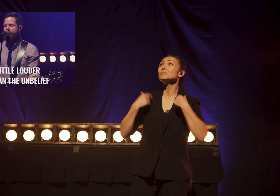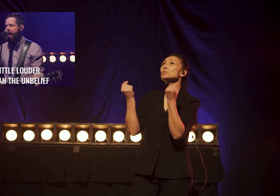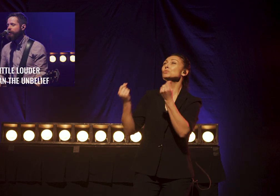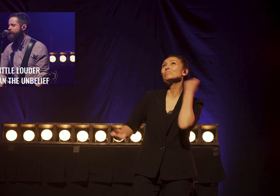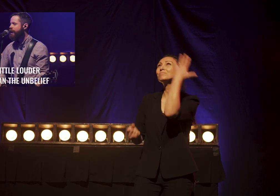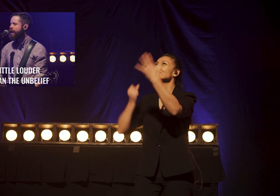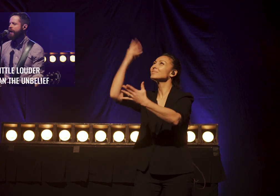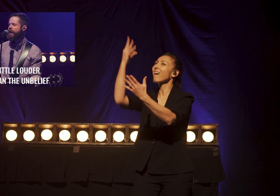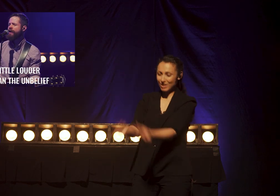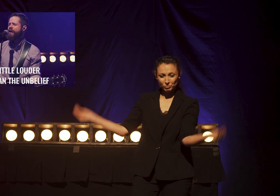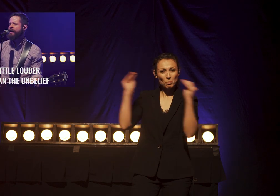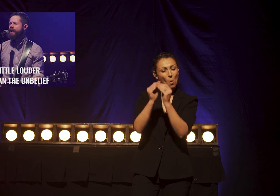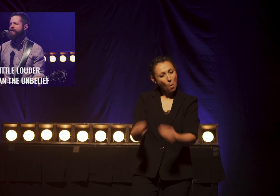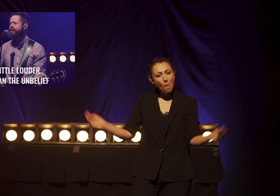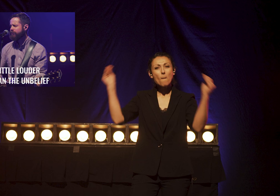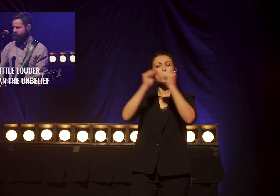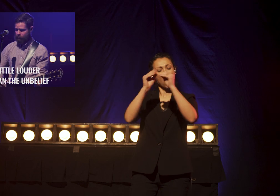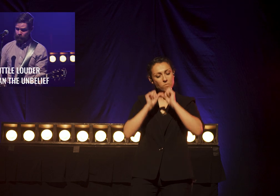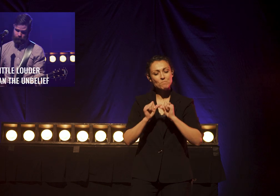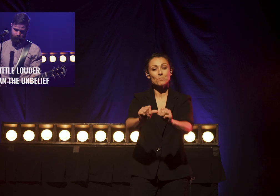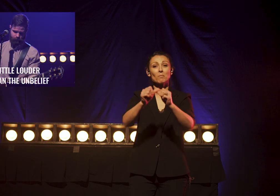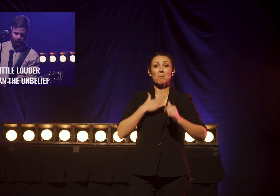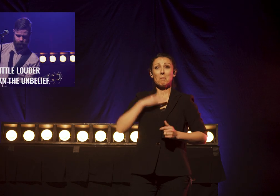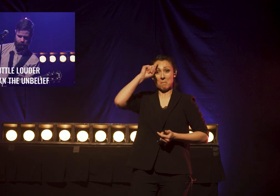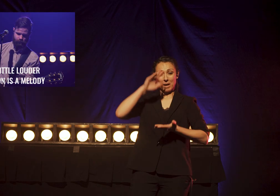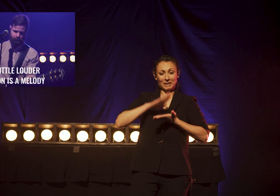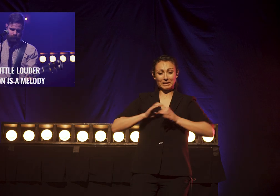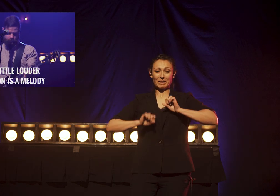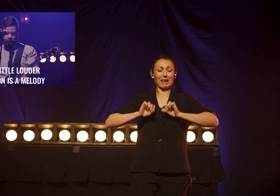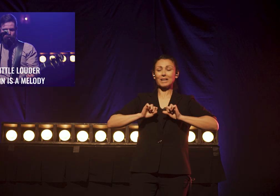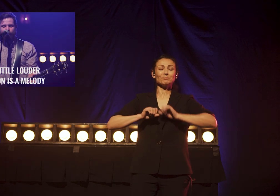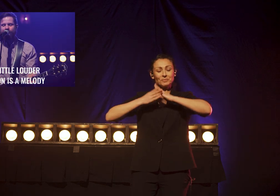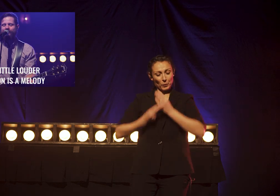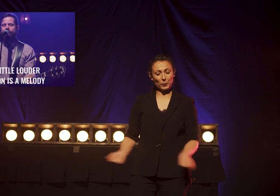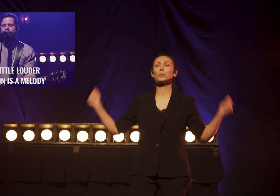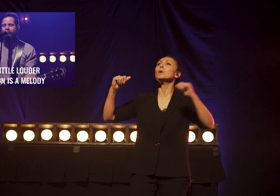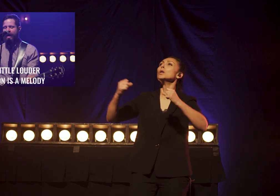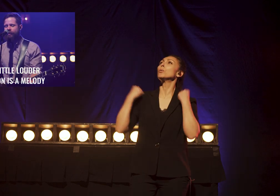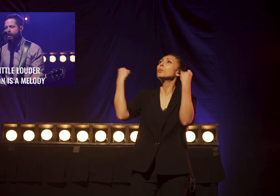louder Louder than the unbelief Sing a little louder